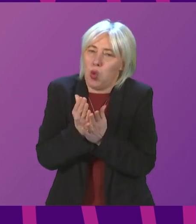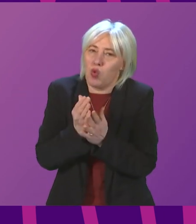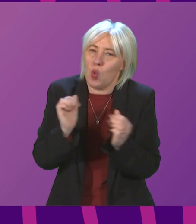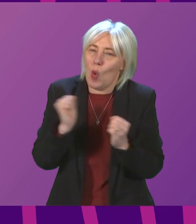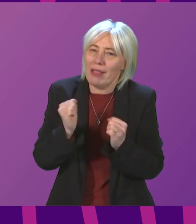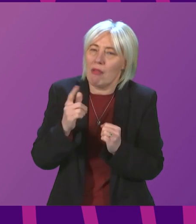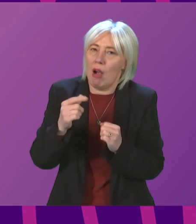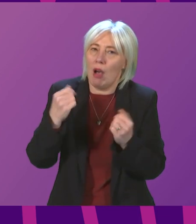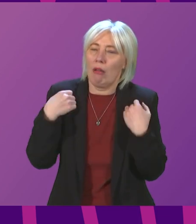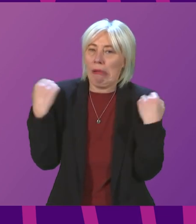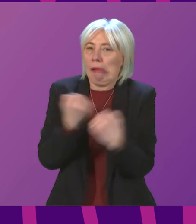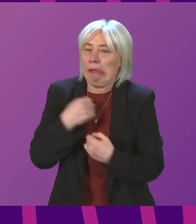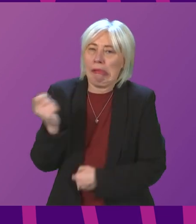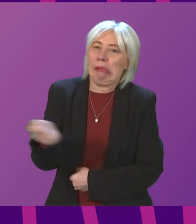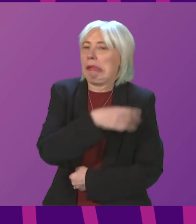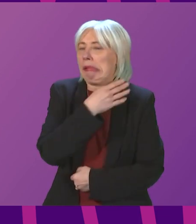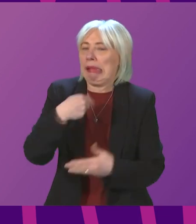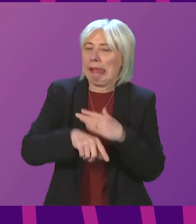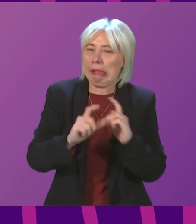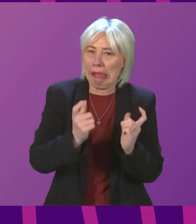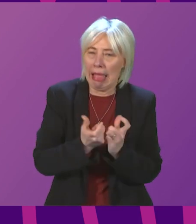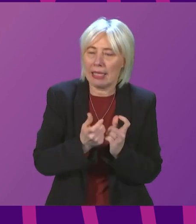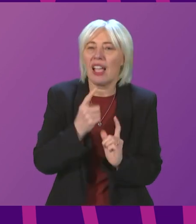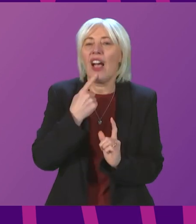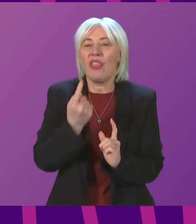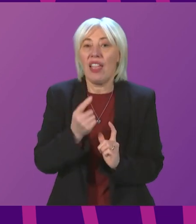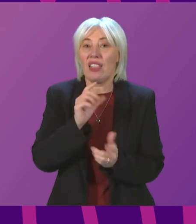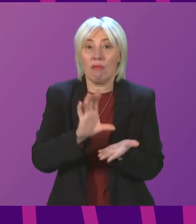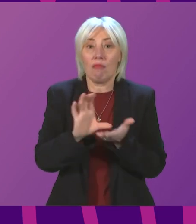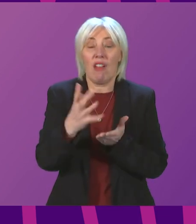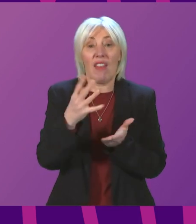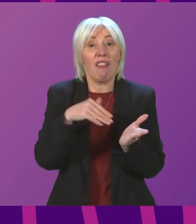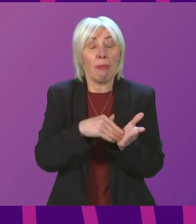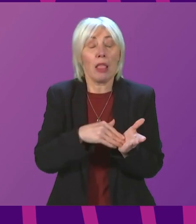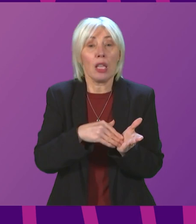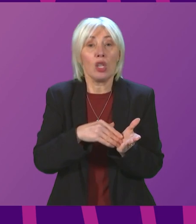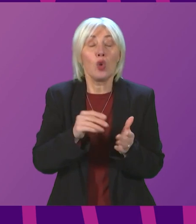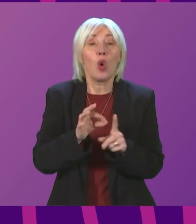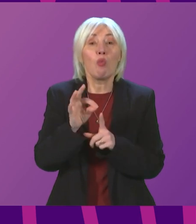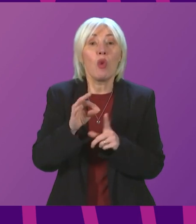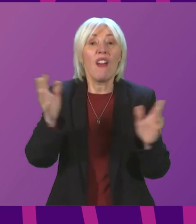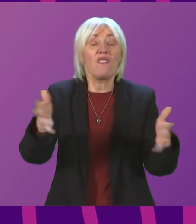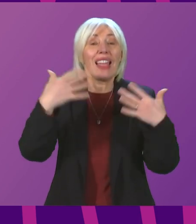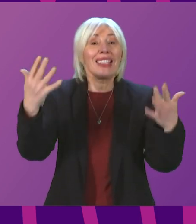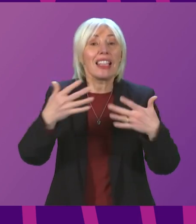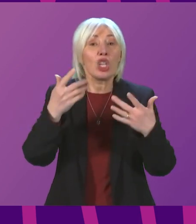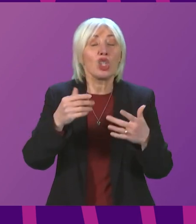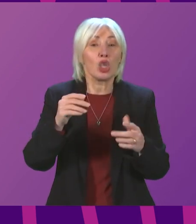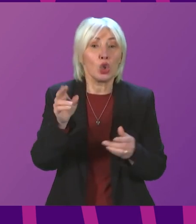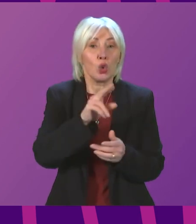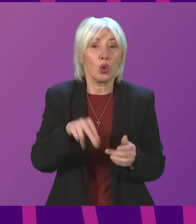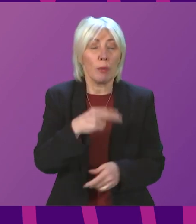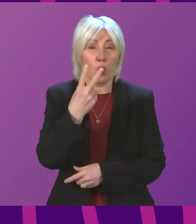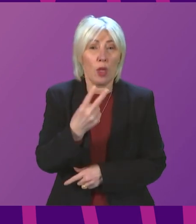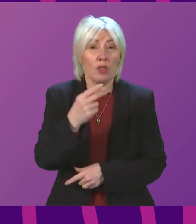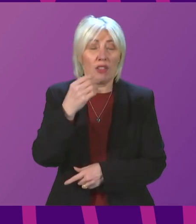three weeks ago, the First Minister announced £5 million to improve ventilation in schools, which is welcome. But with 2,476